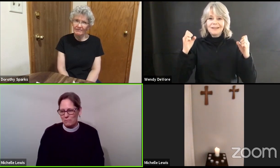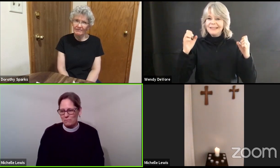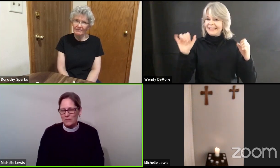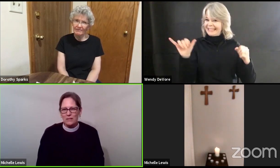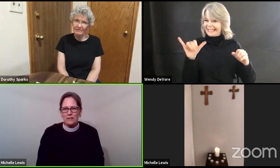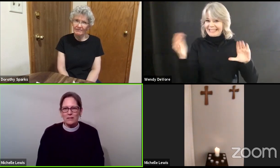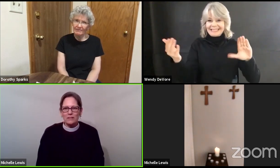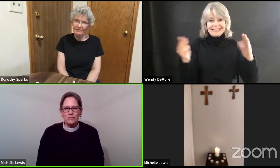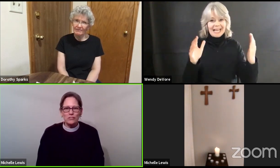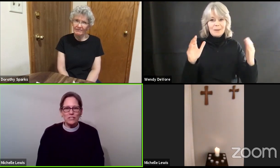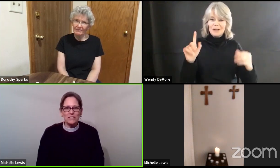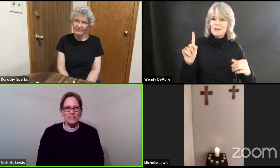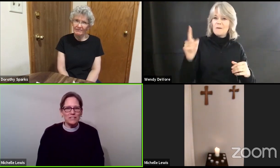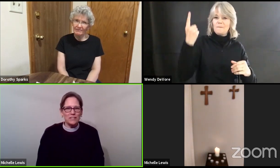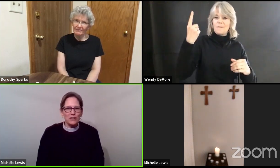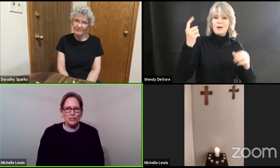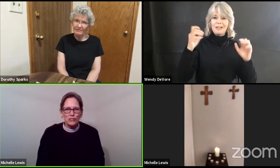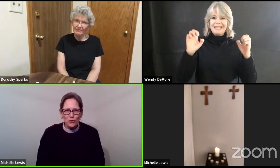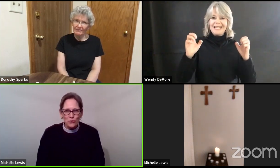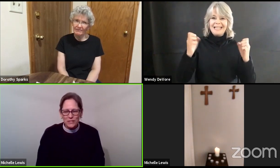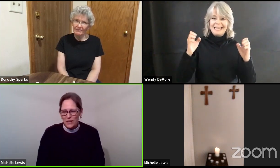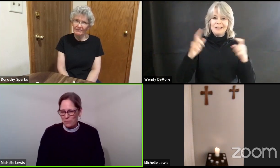Jesus shows up